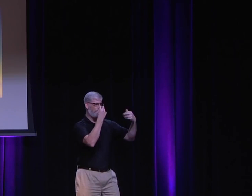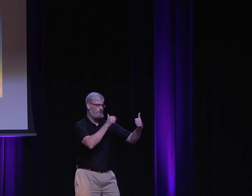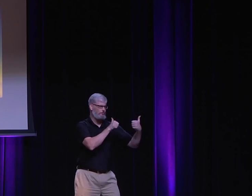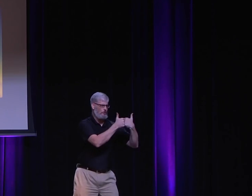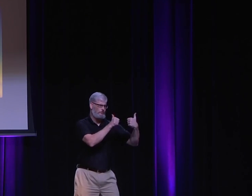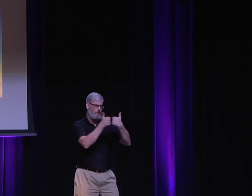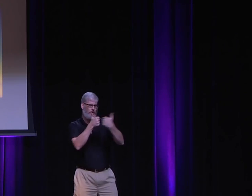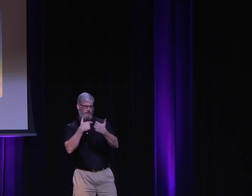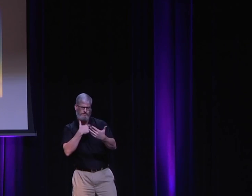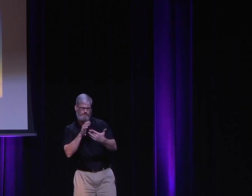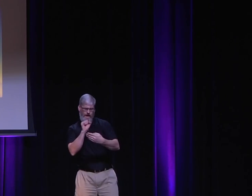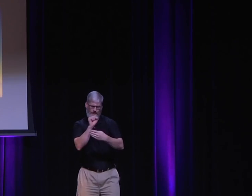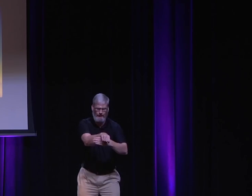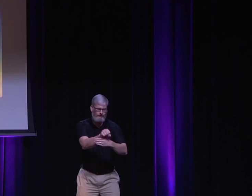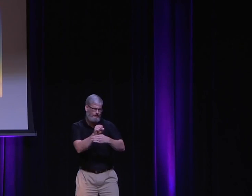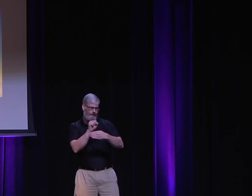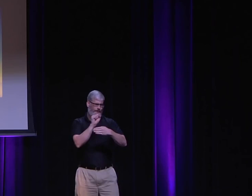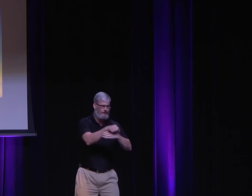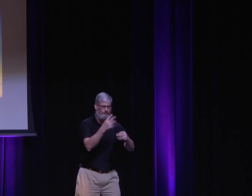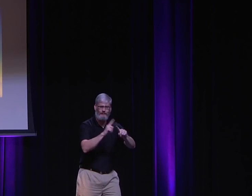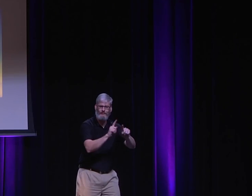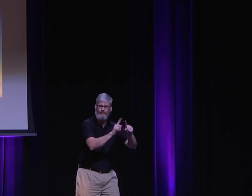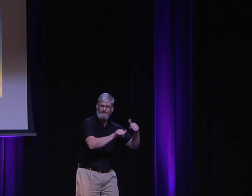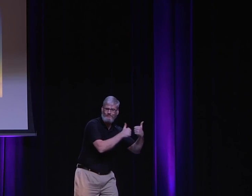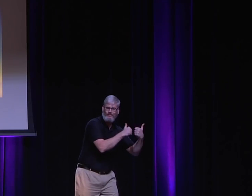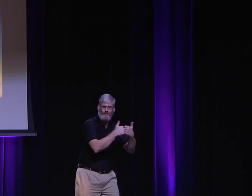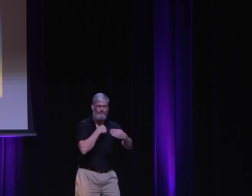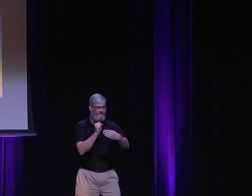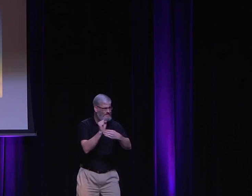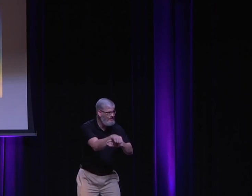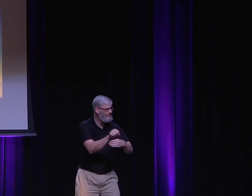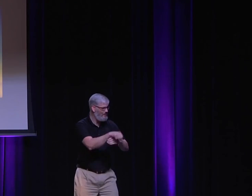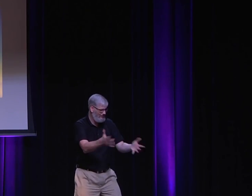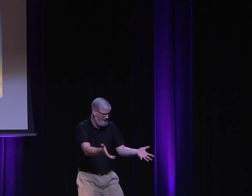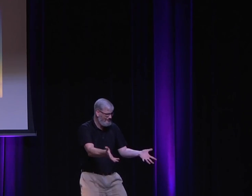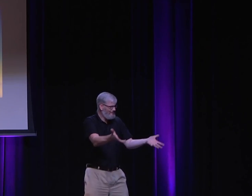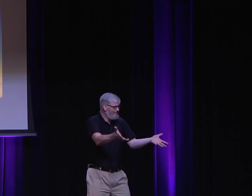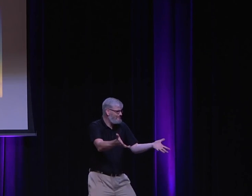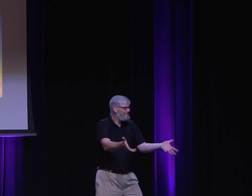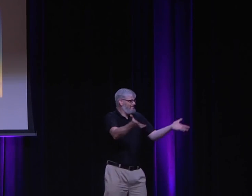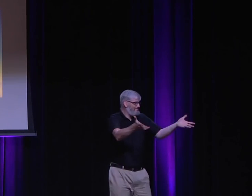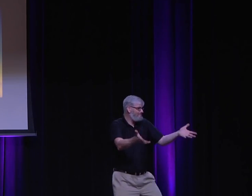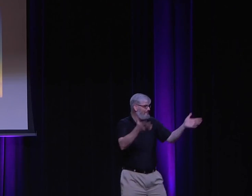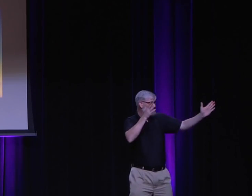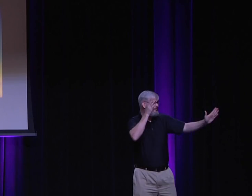A social paradise of overcoming challenges and barriers and uplifting all of